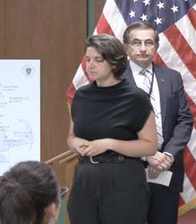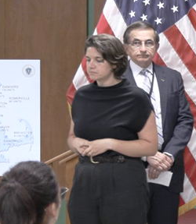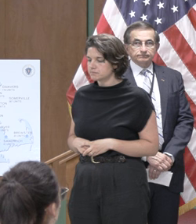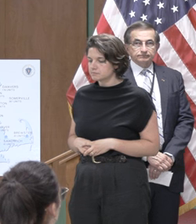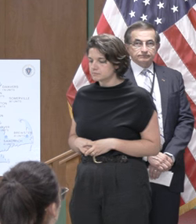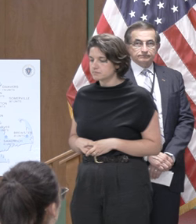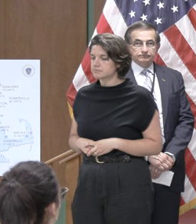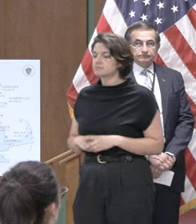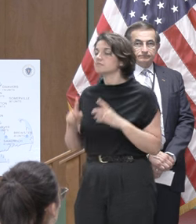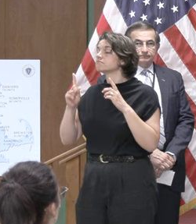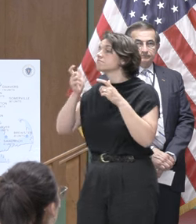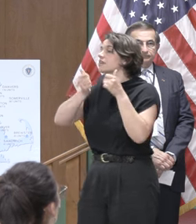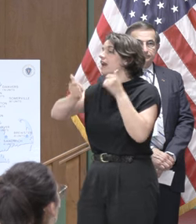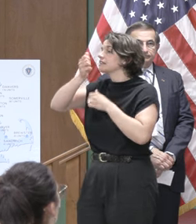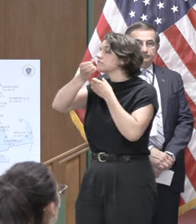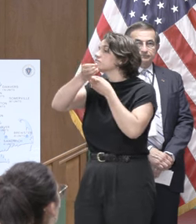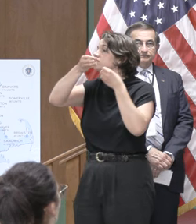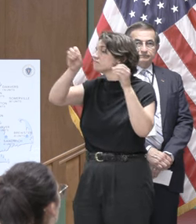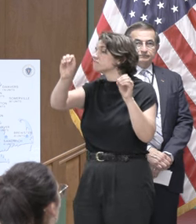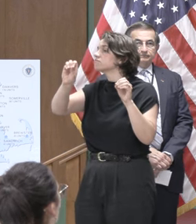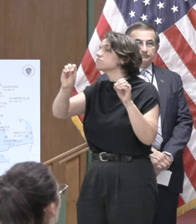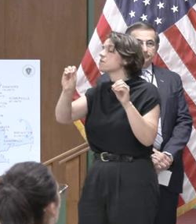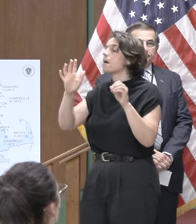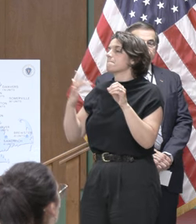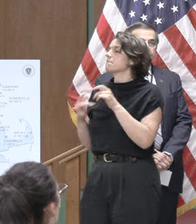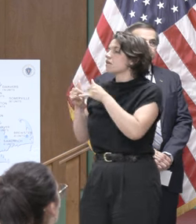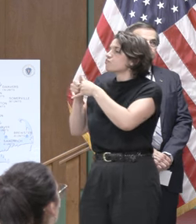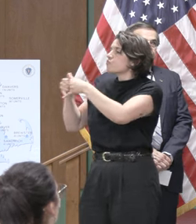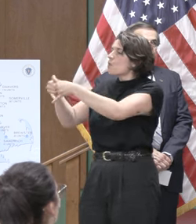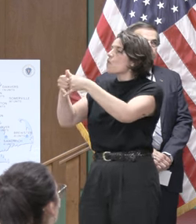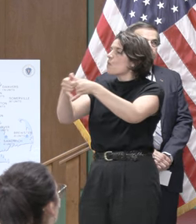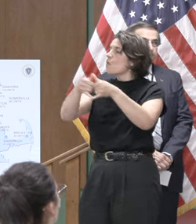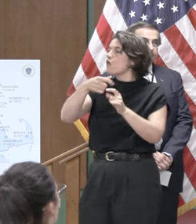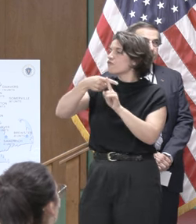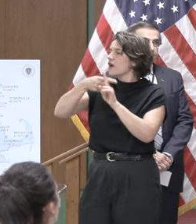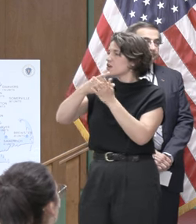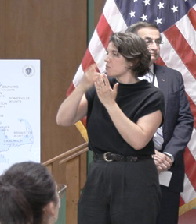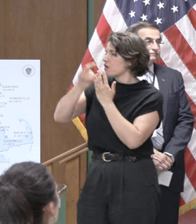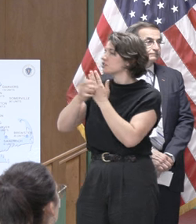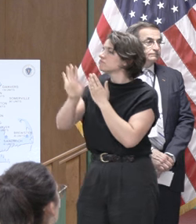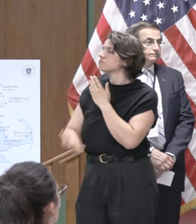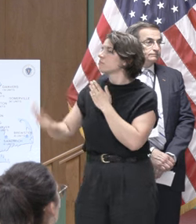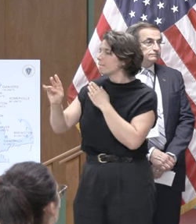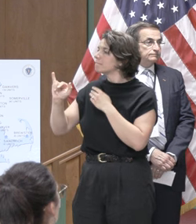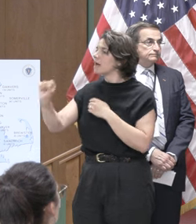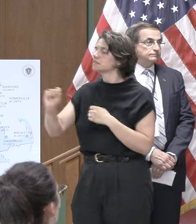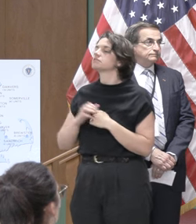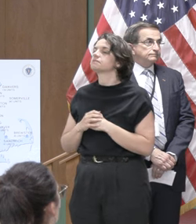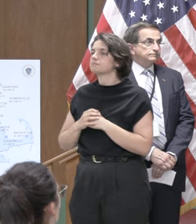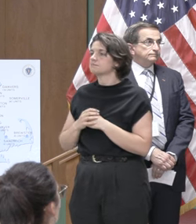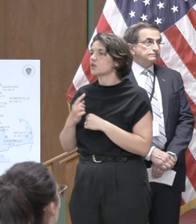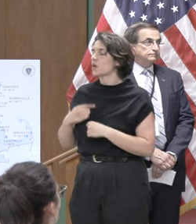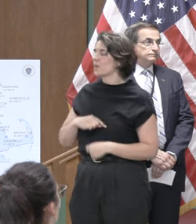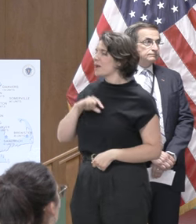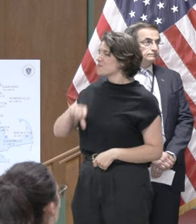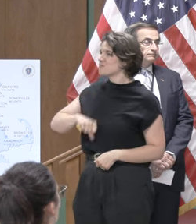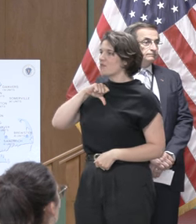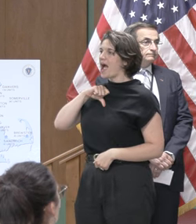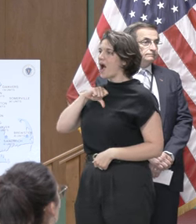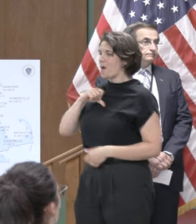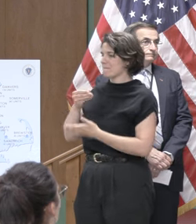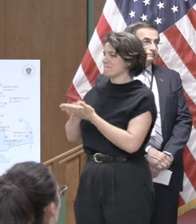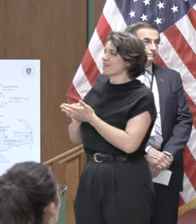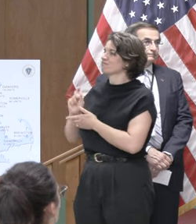housing and livable communities awards rental projects across massachusetts we are proud to be providing funds to 27